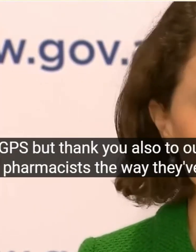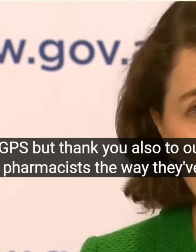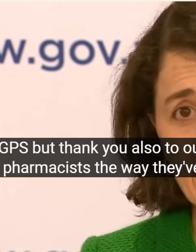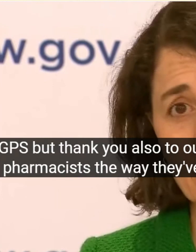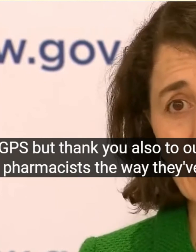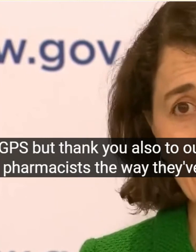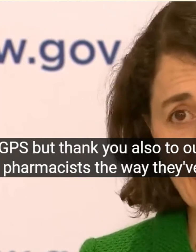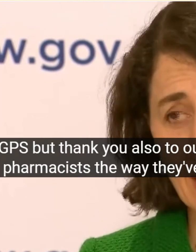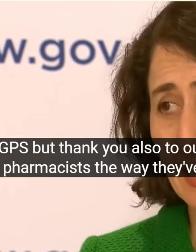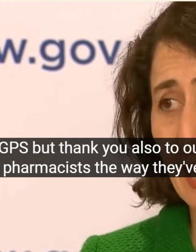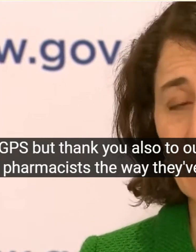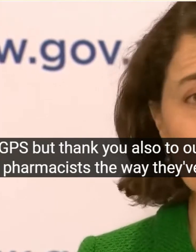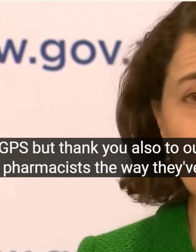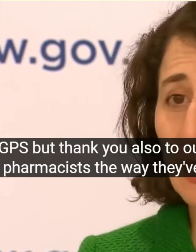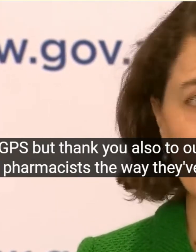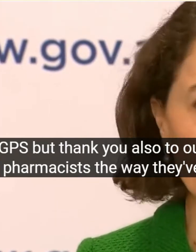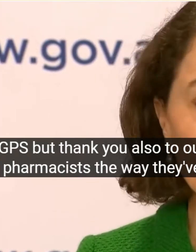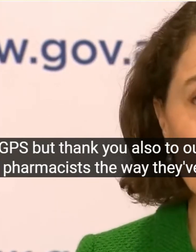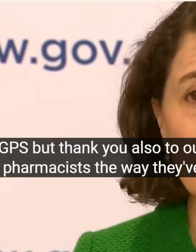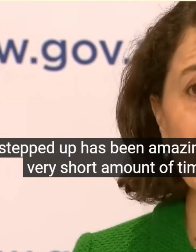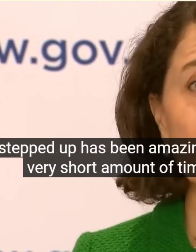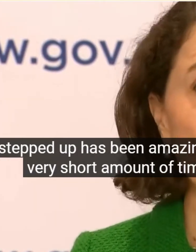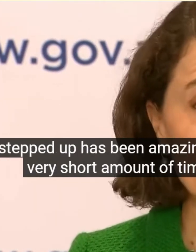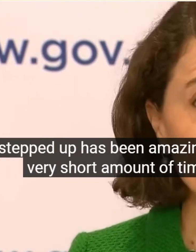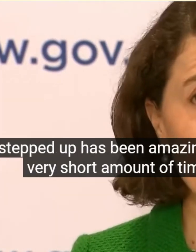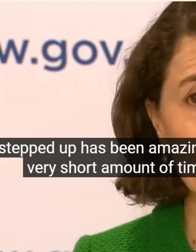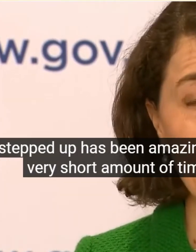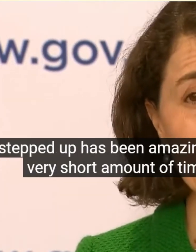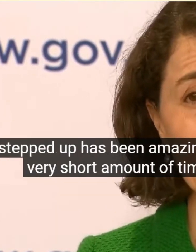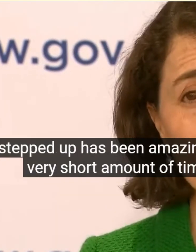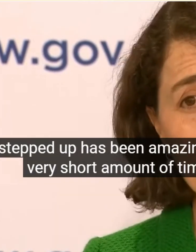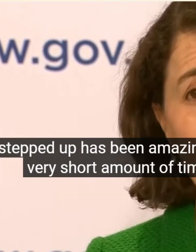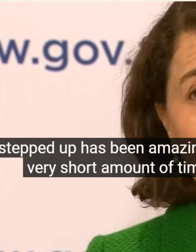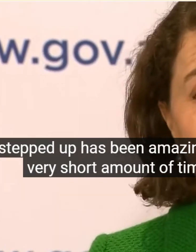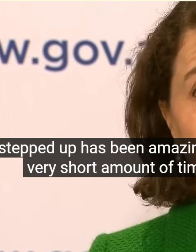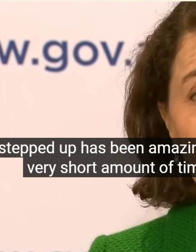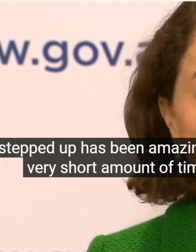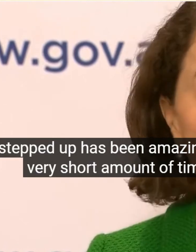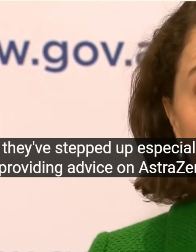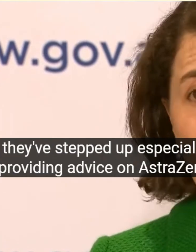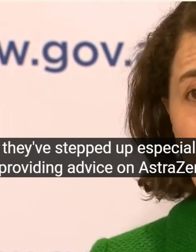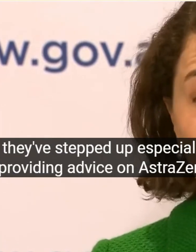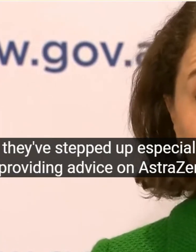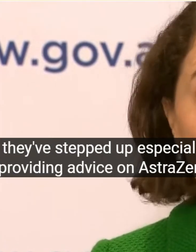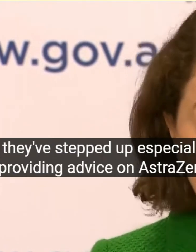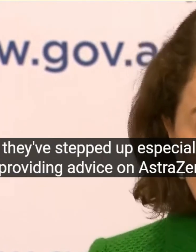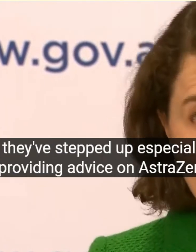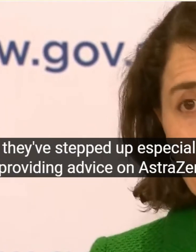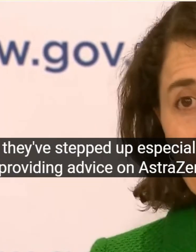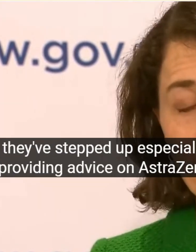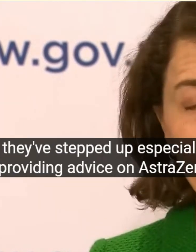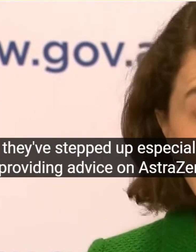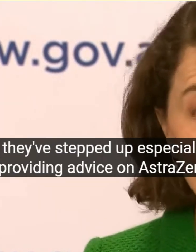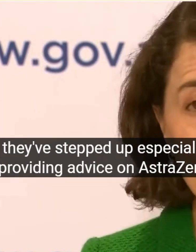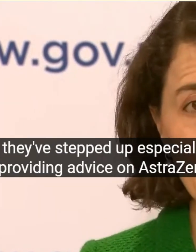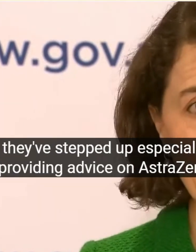eneca And Getting That Vaccine Out It's Been Incredible And As Well New South Wales And Just To Make Things Clear We Have A Combination Of Pl